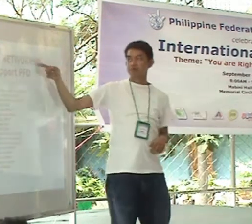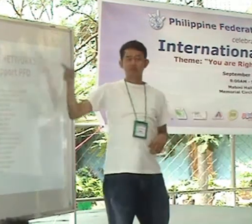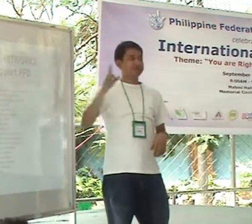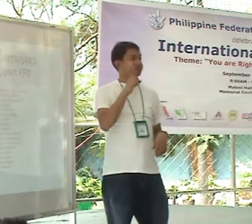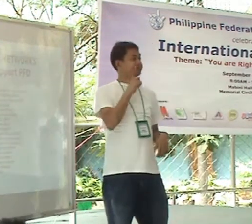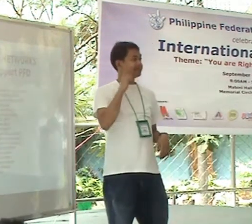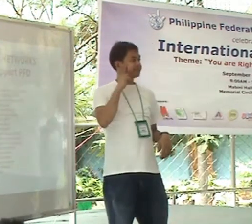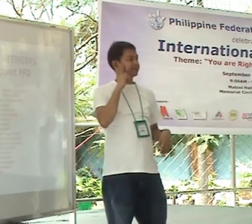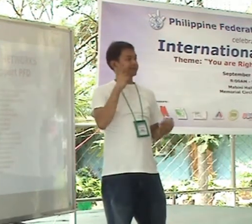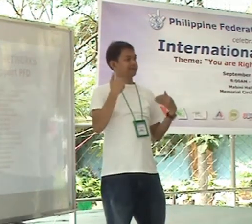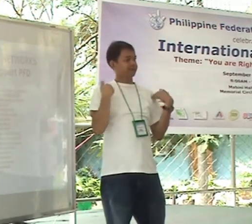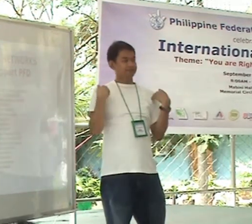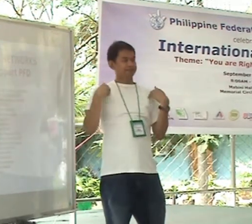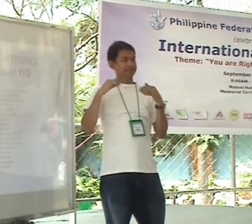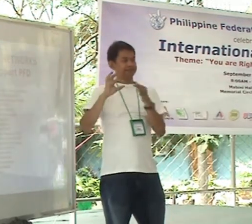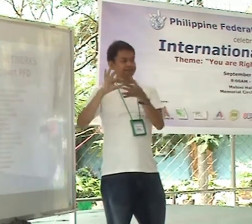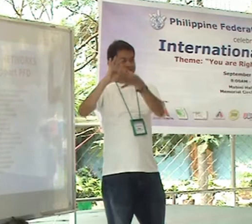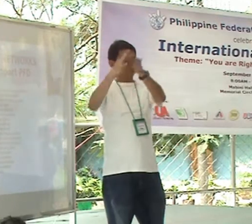So these are the Deaf Network Support.